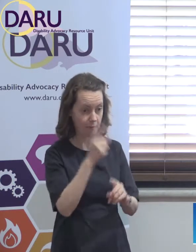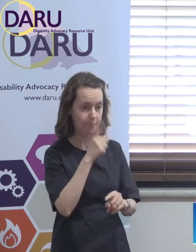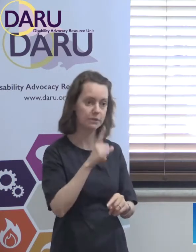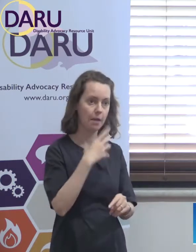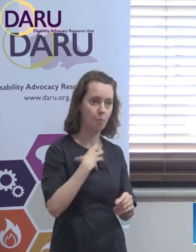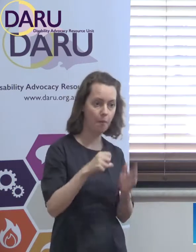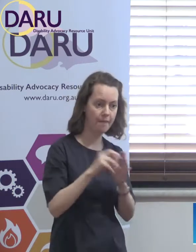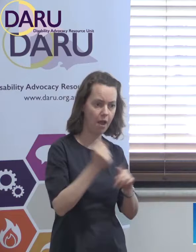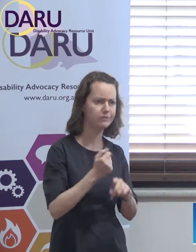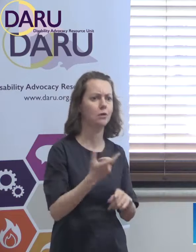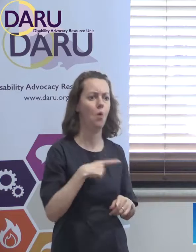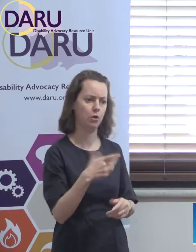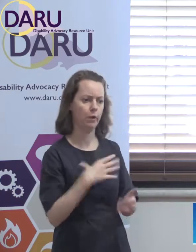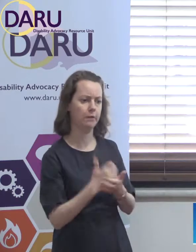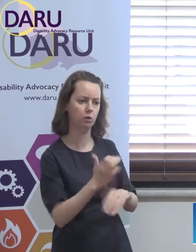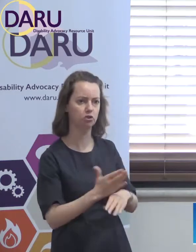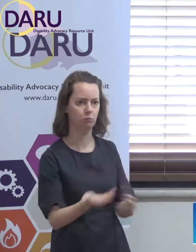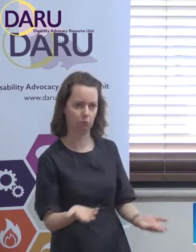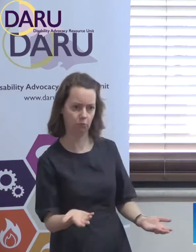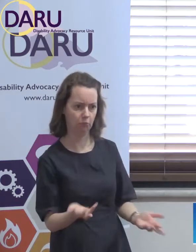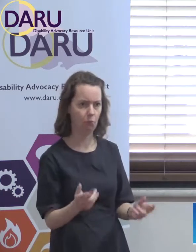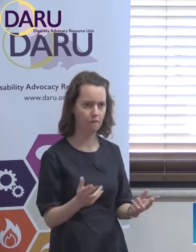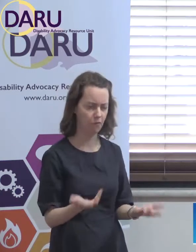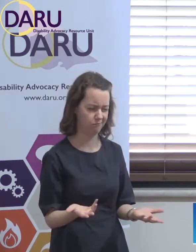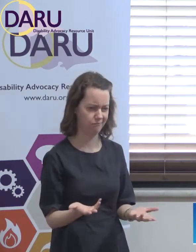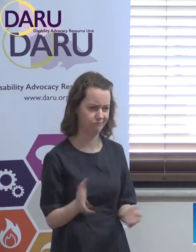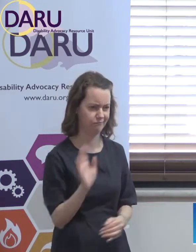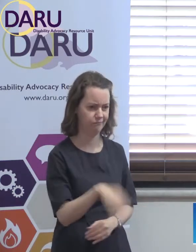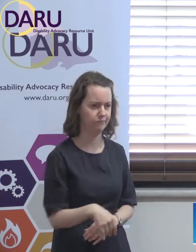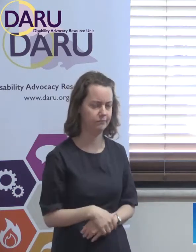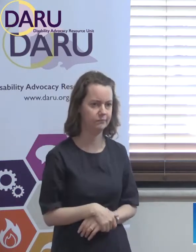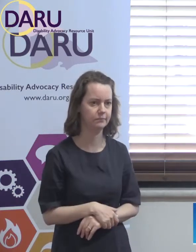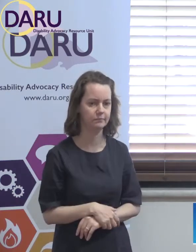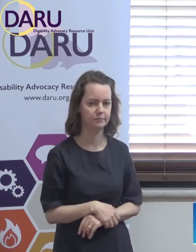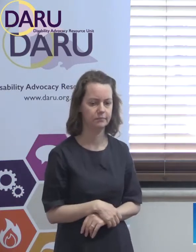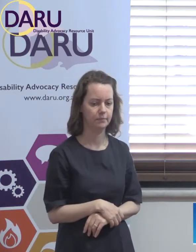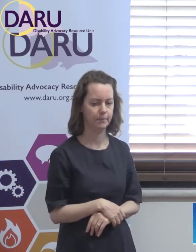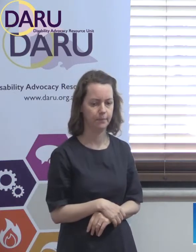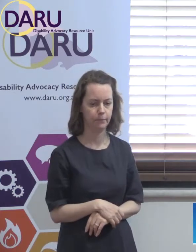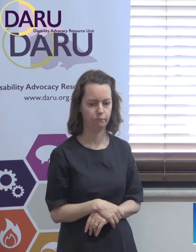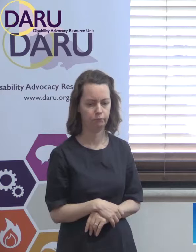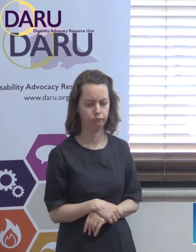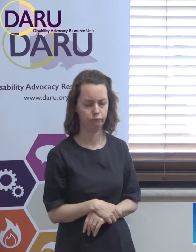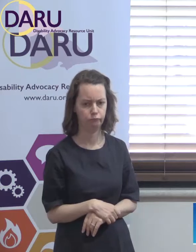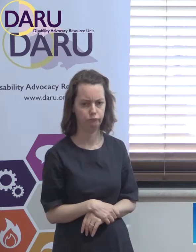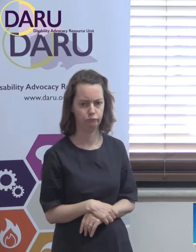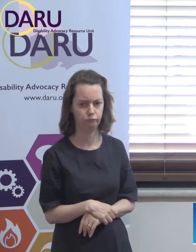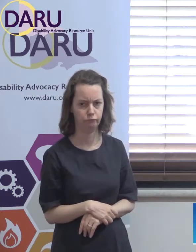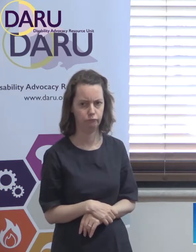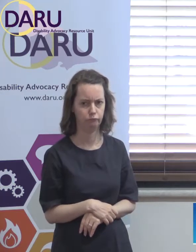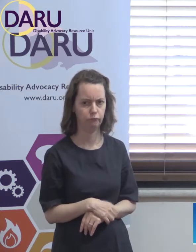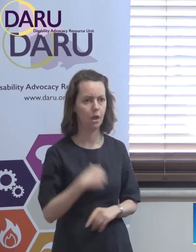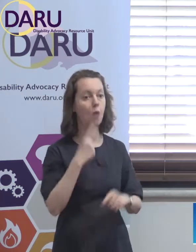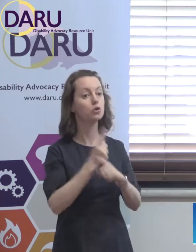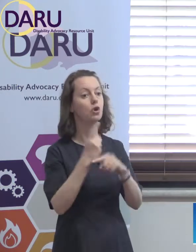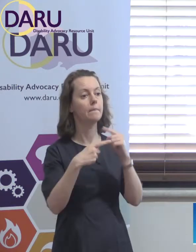So, and you'll see, I'm going to show you something in a second about what the interstate organisations are doing around campaigning about their funding,